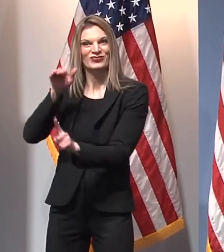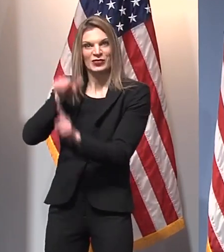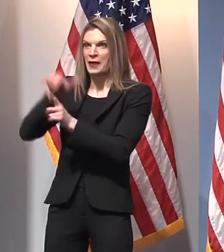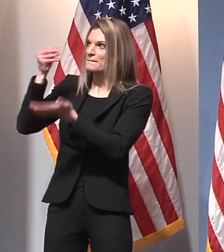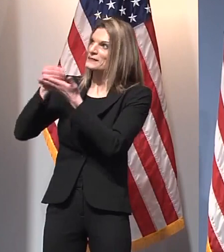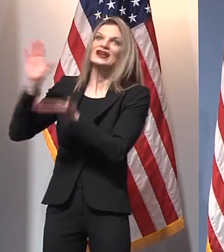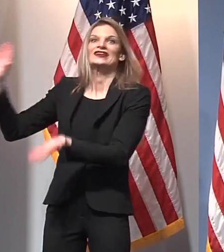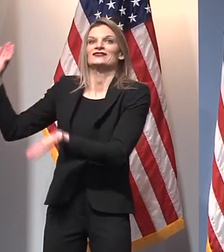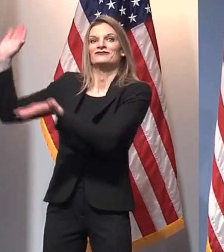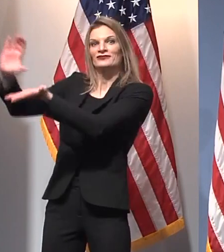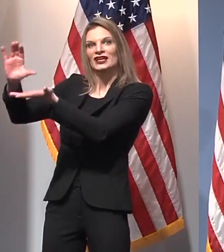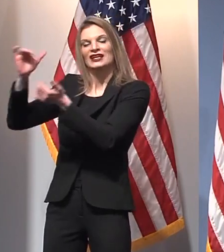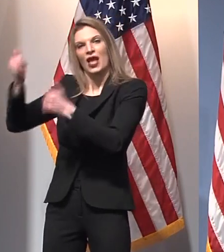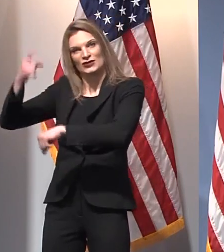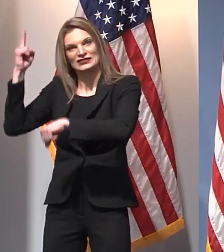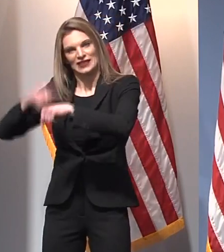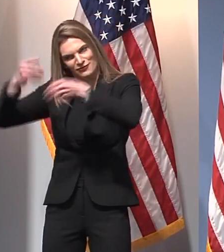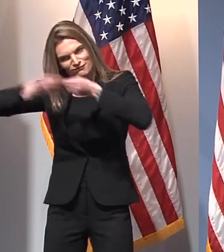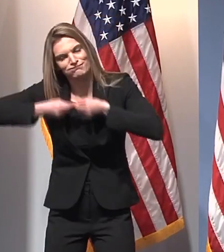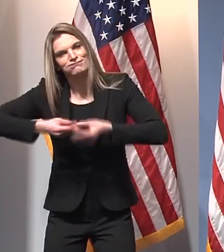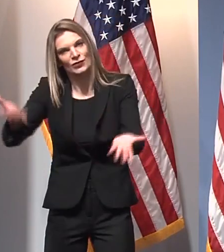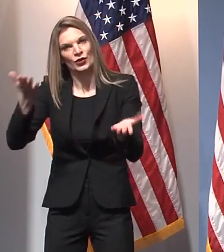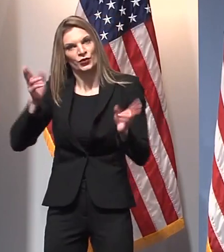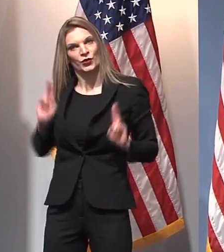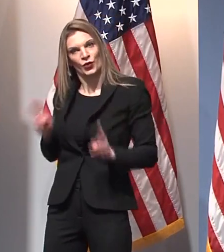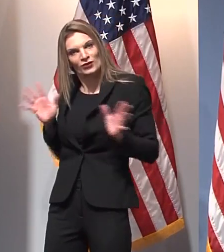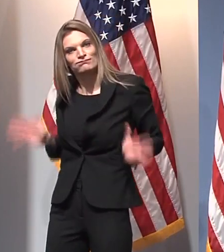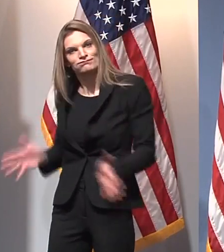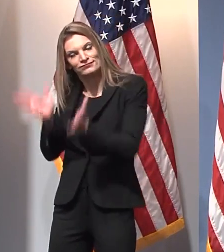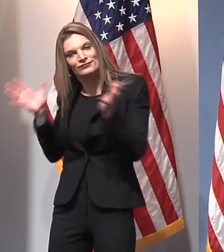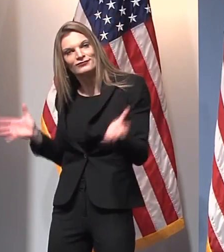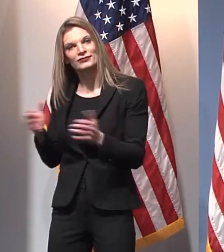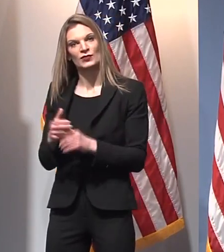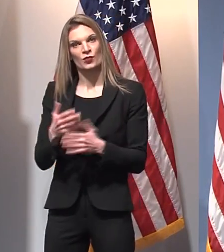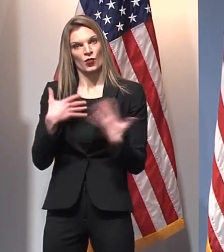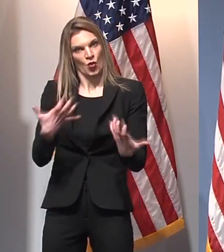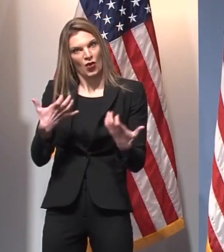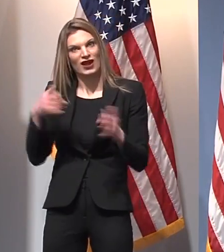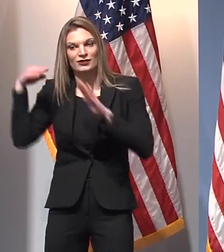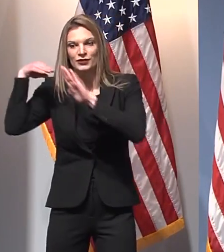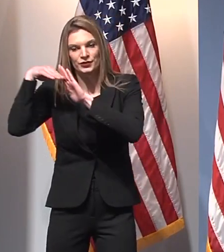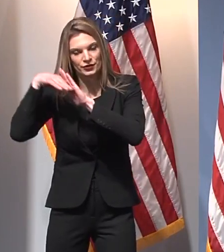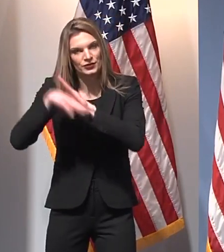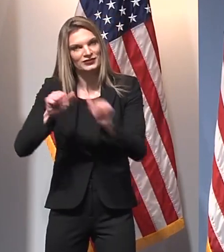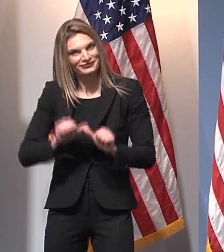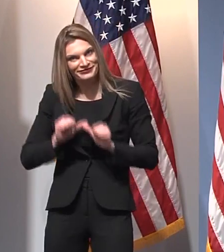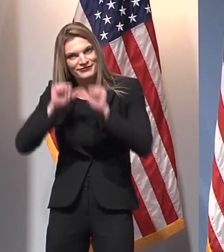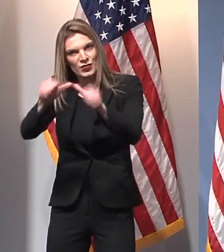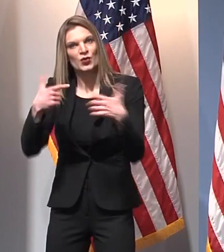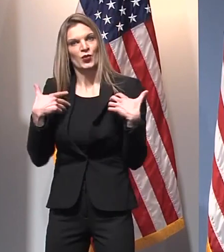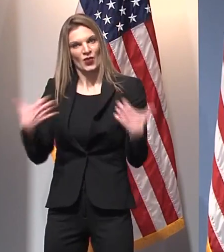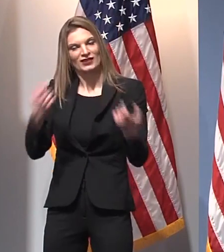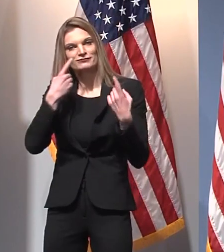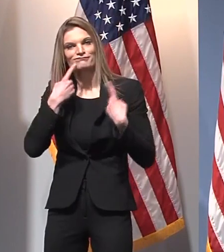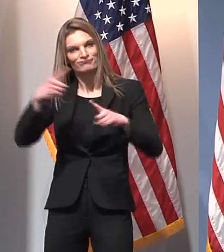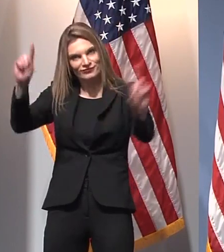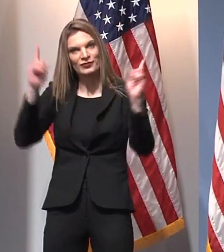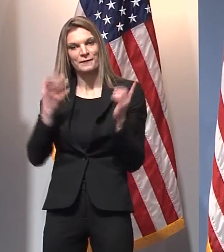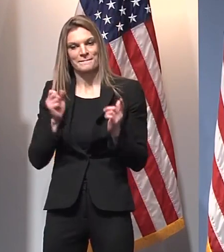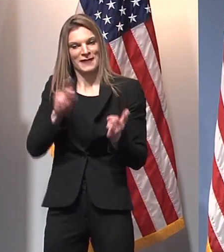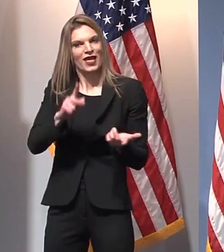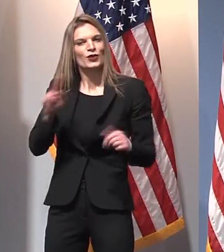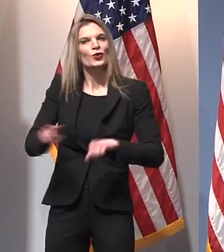given to us, we get them deployed so that we can keep this trajectory that we're on going and get back to